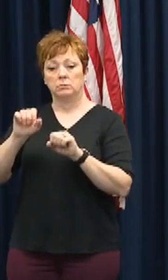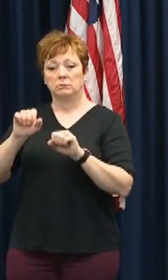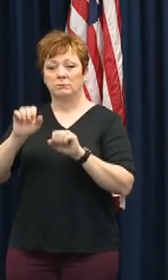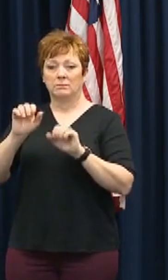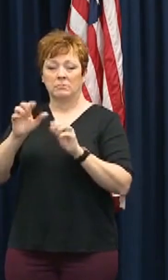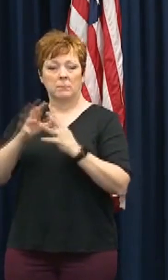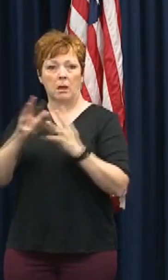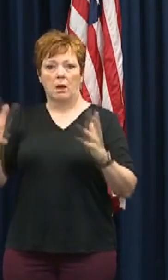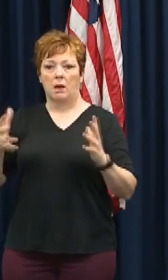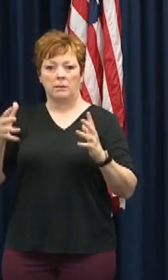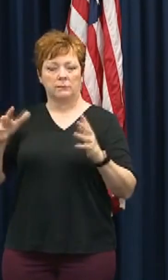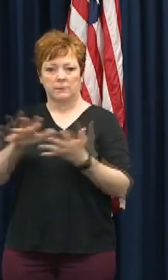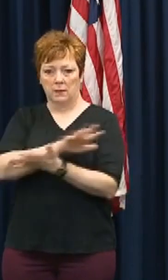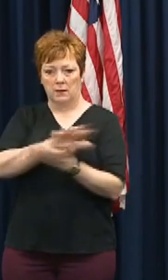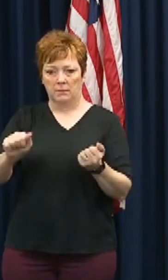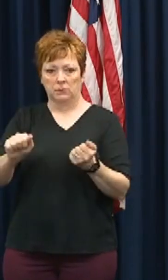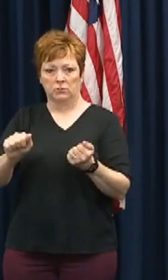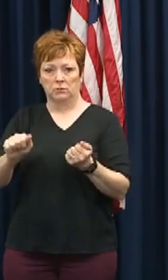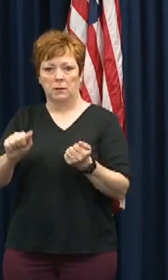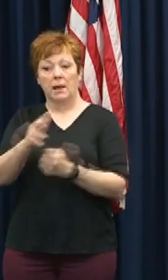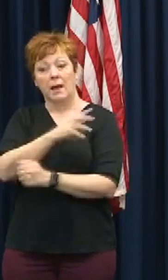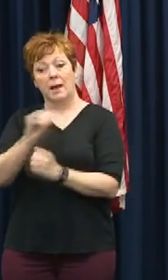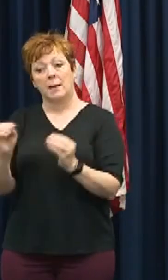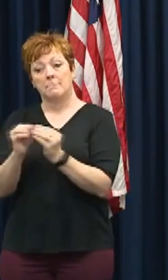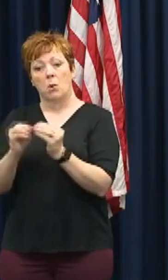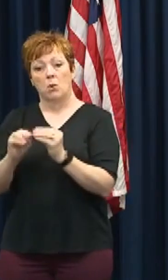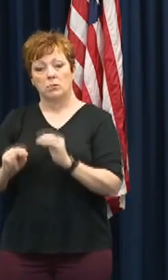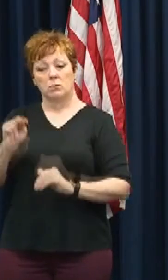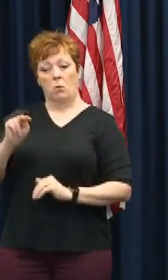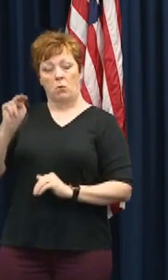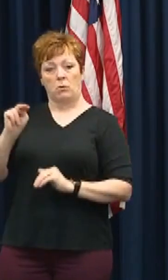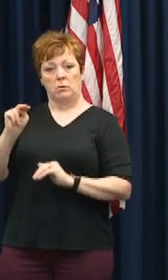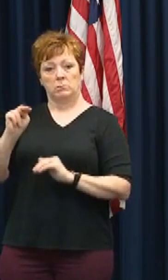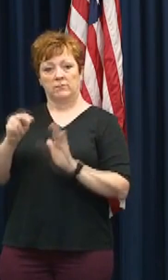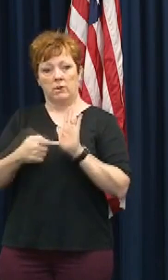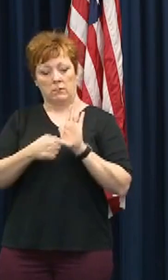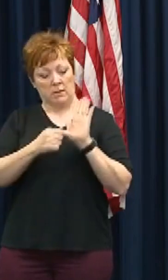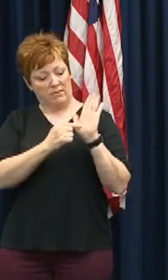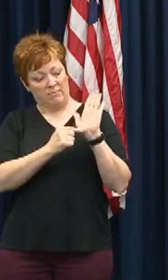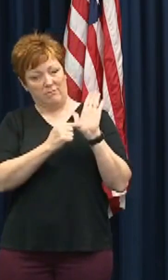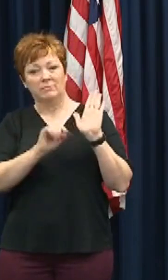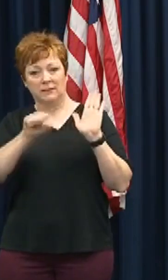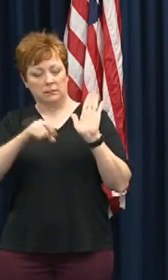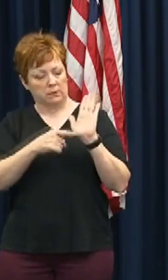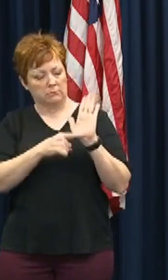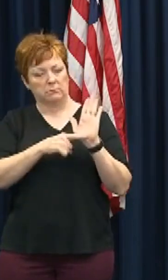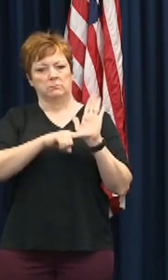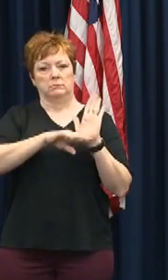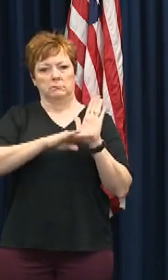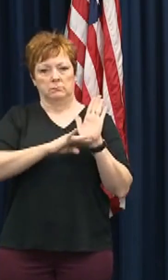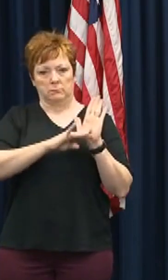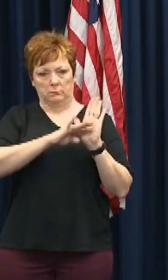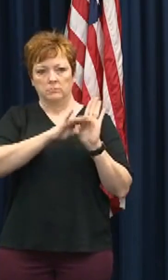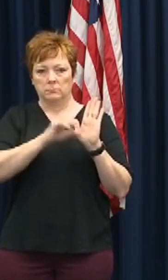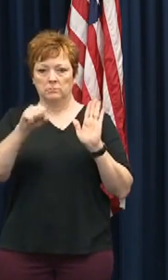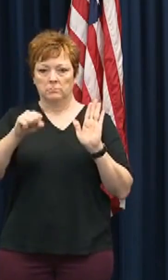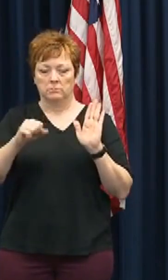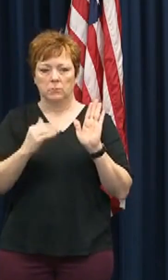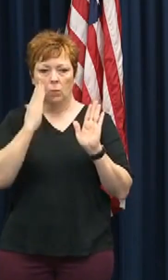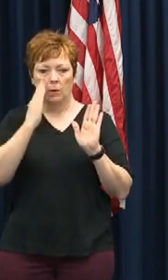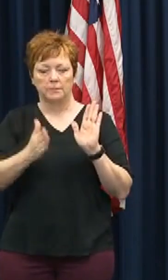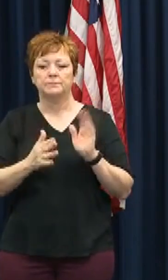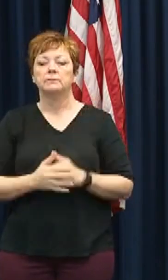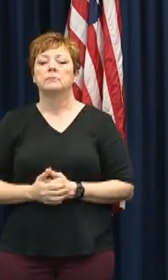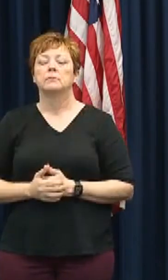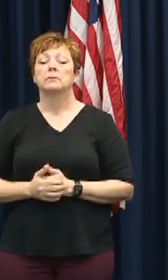and even further northward as it moves. For that reason, and especially for those